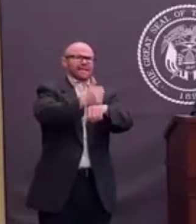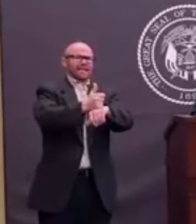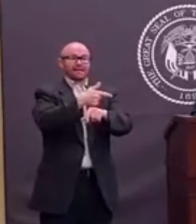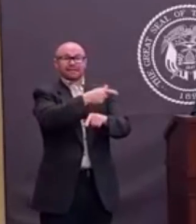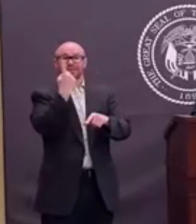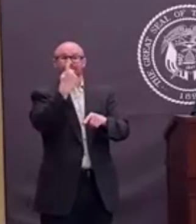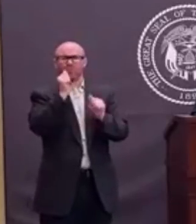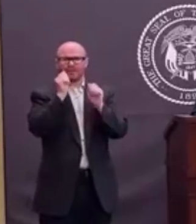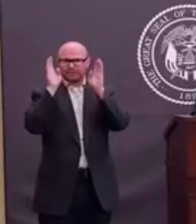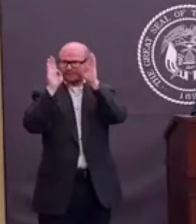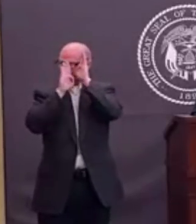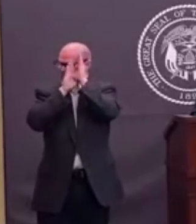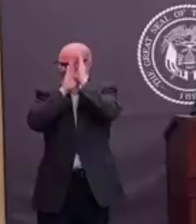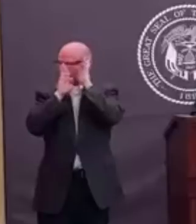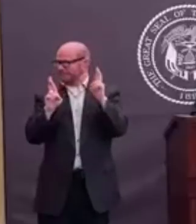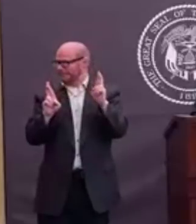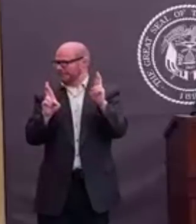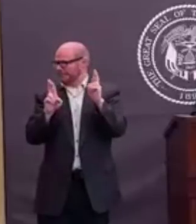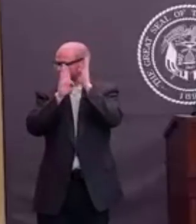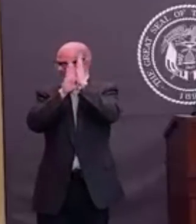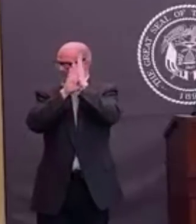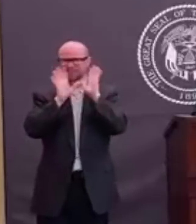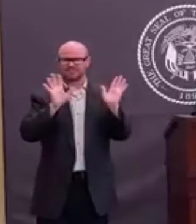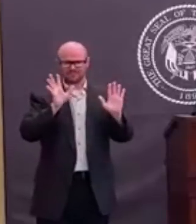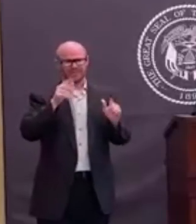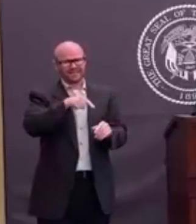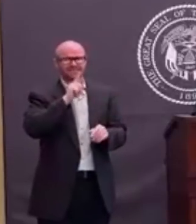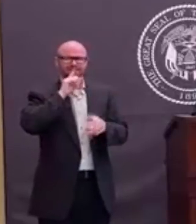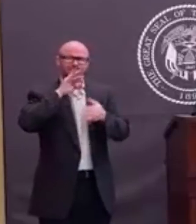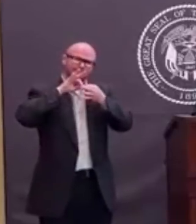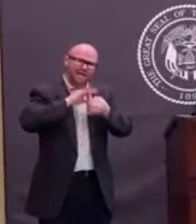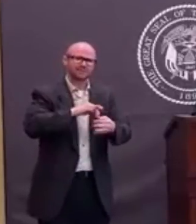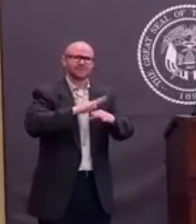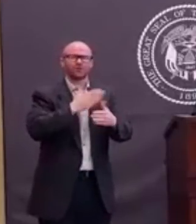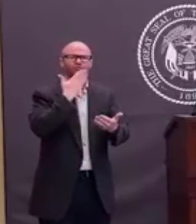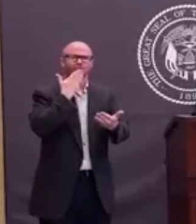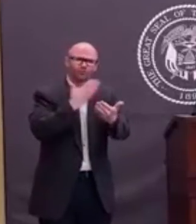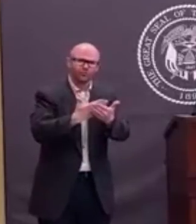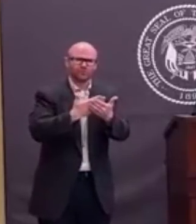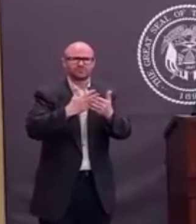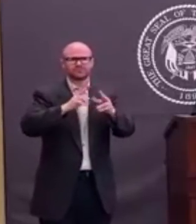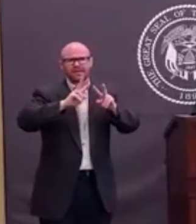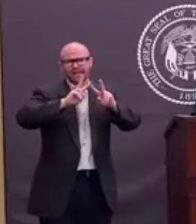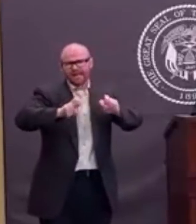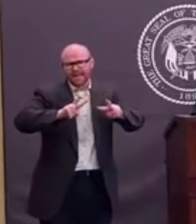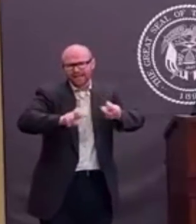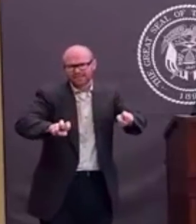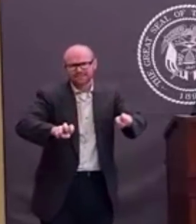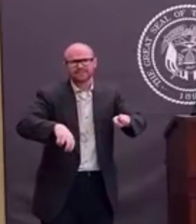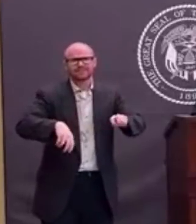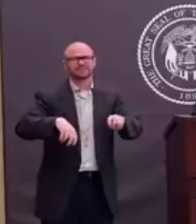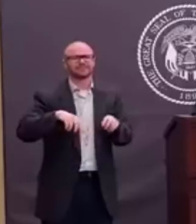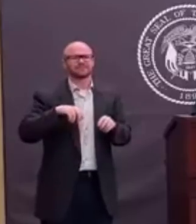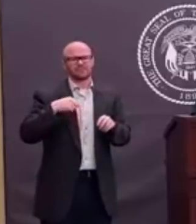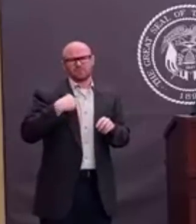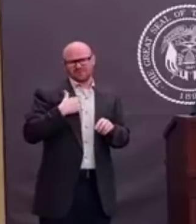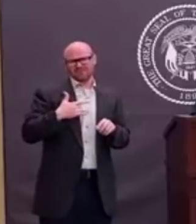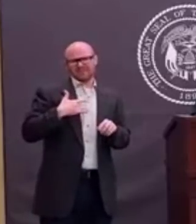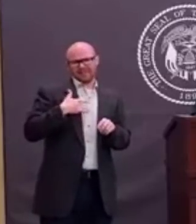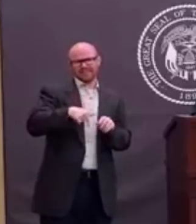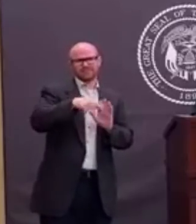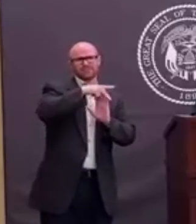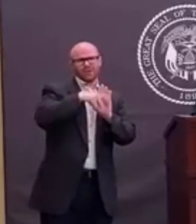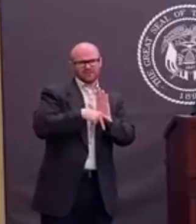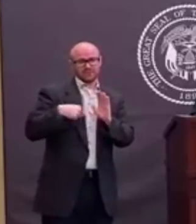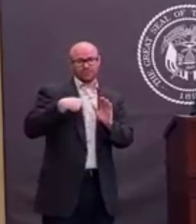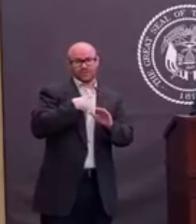work. We hope. This is based on good deep dive analysis, which gives us reason to believe that the policies